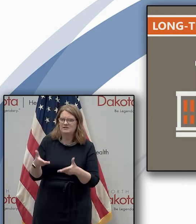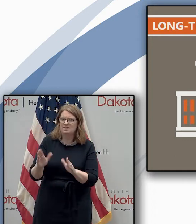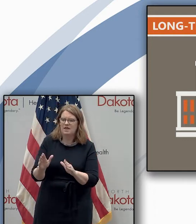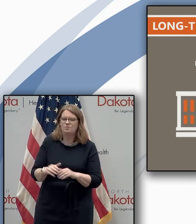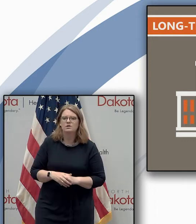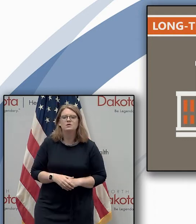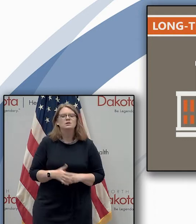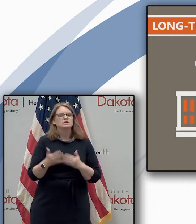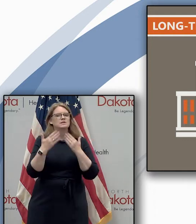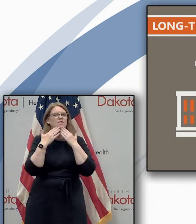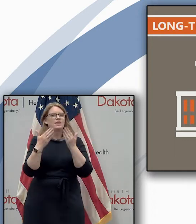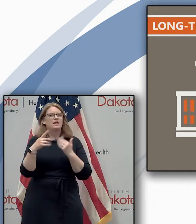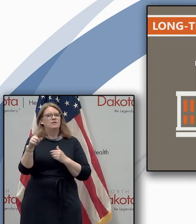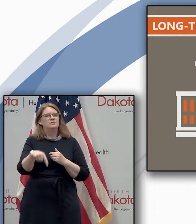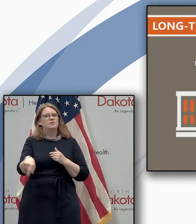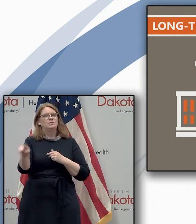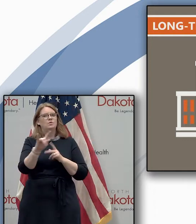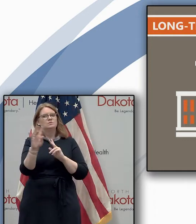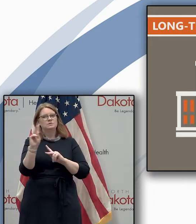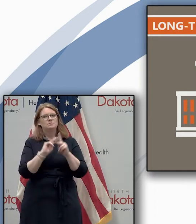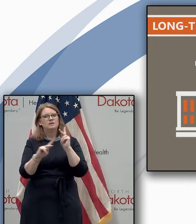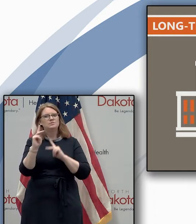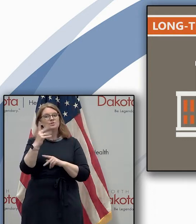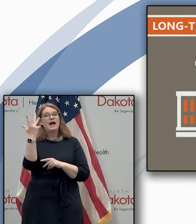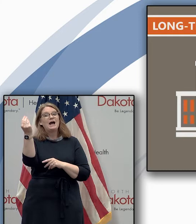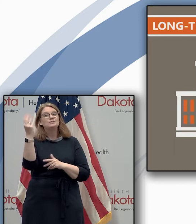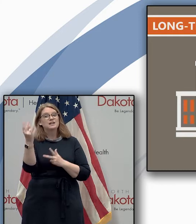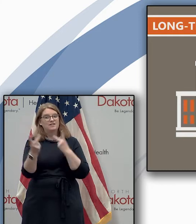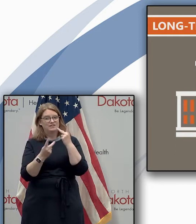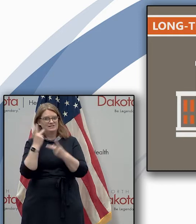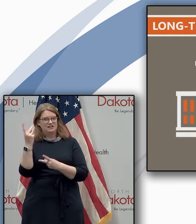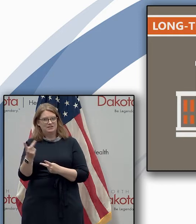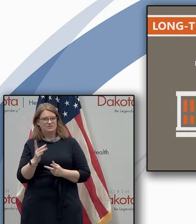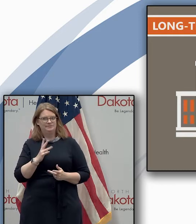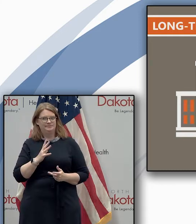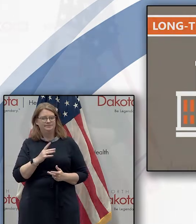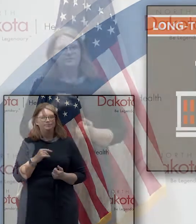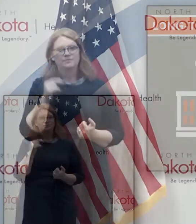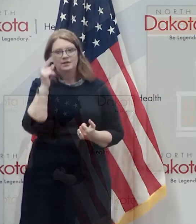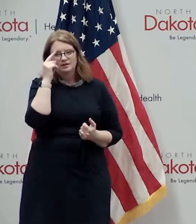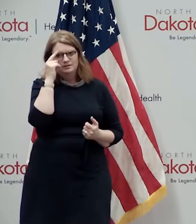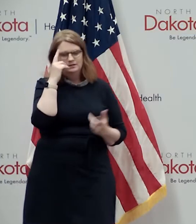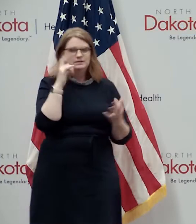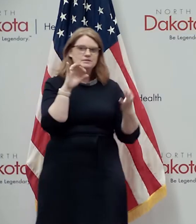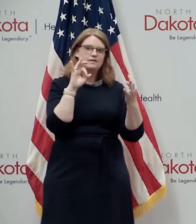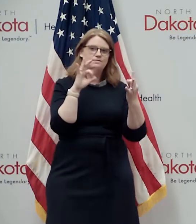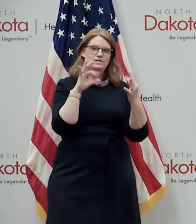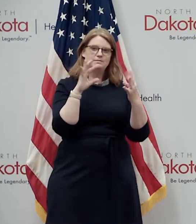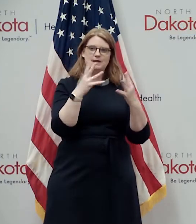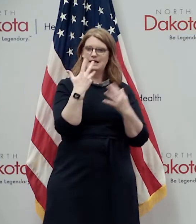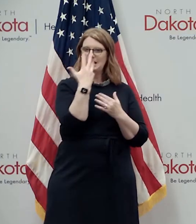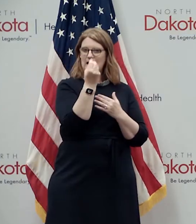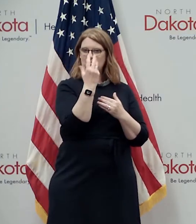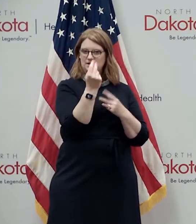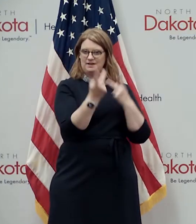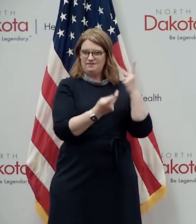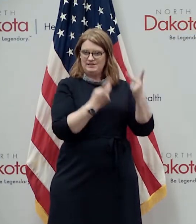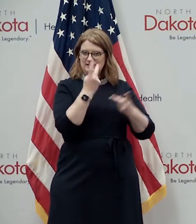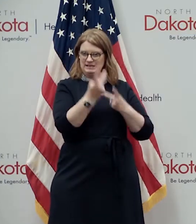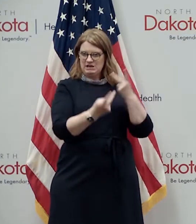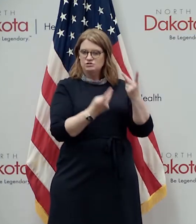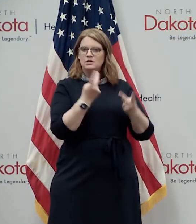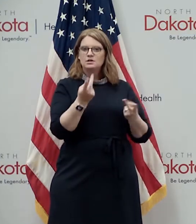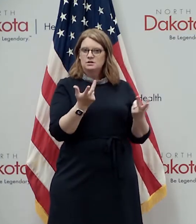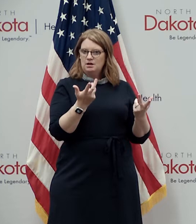thank you for those folks that are they're doing outdoor visitation we have heard some feedback on outdoor visitation that it's in some larger